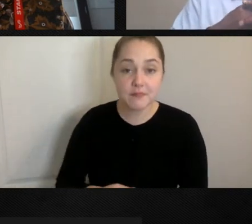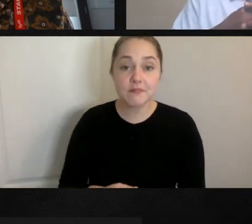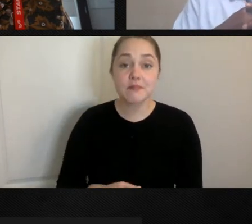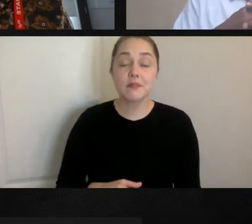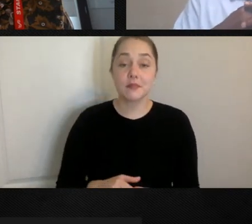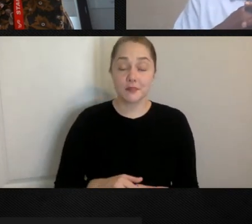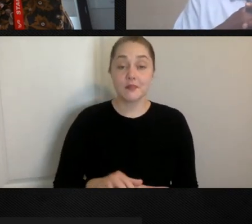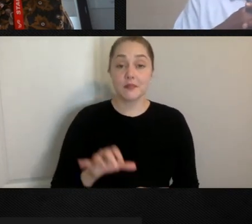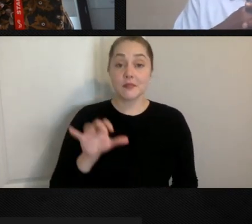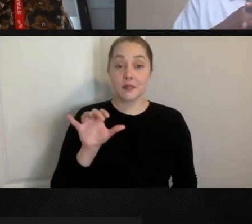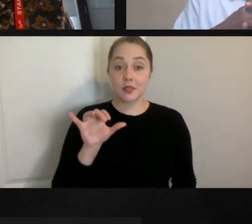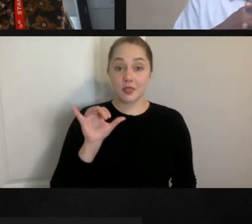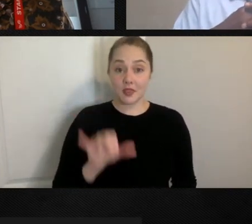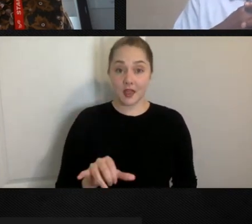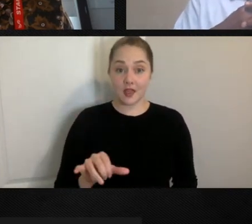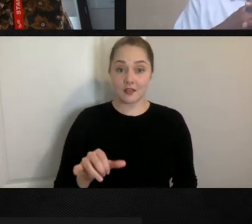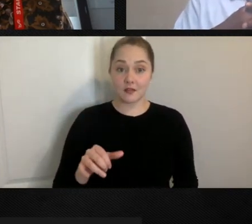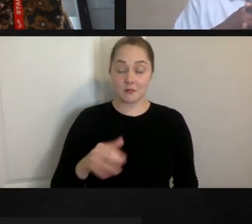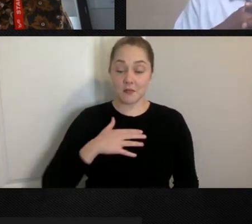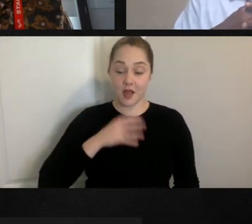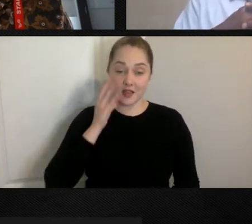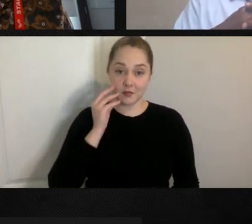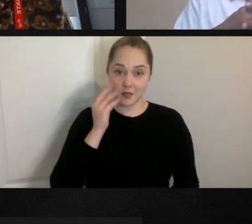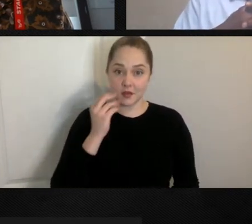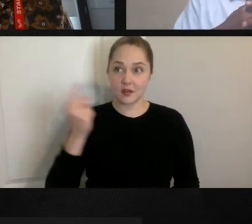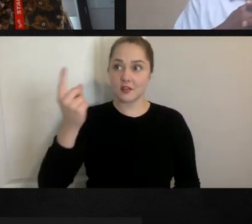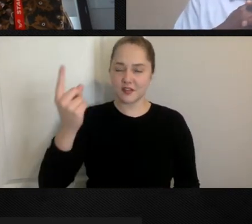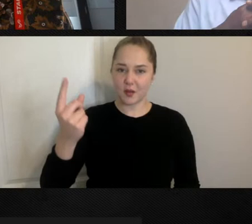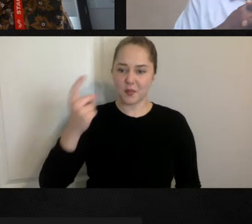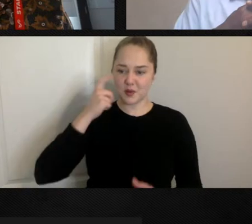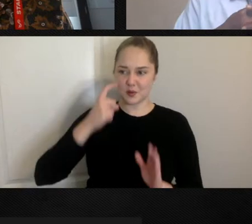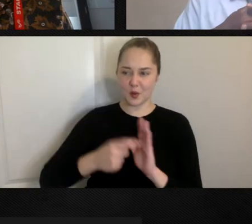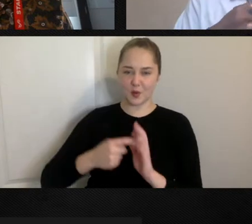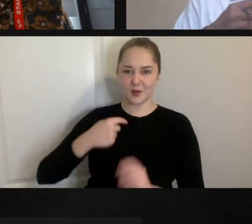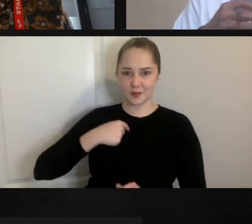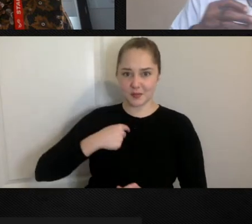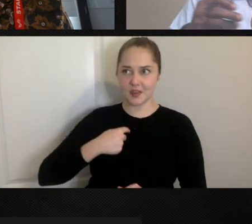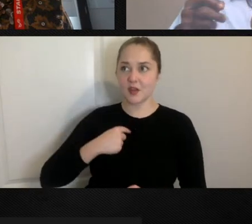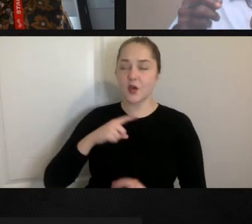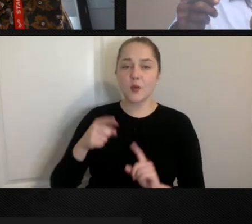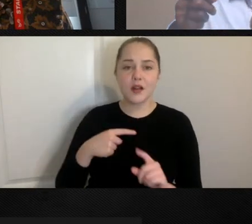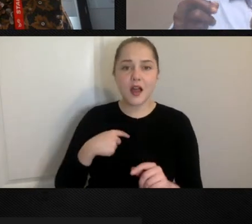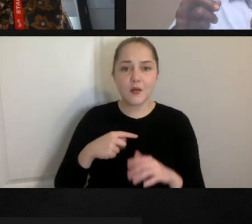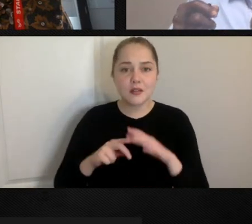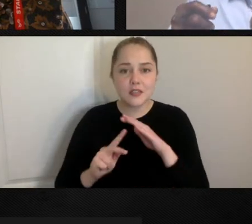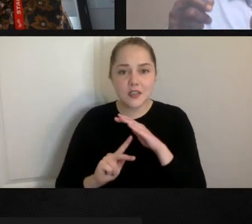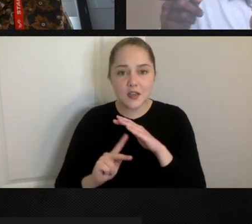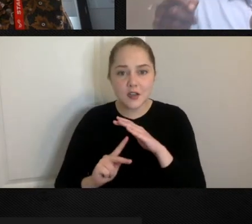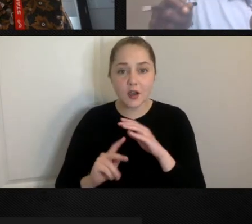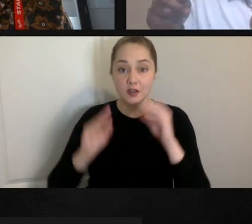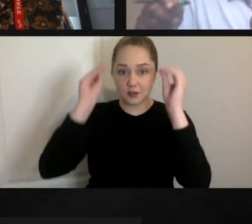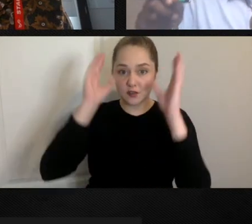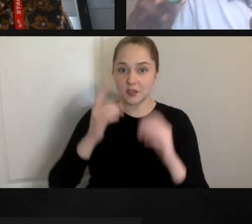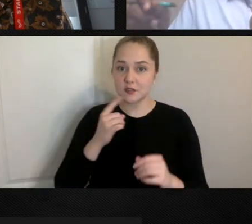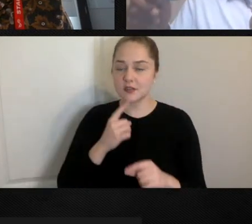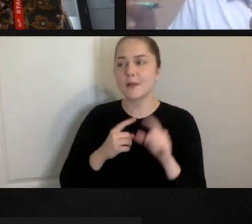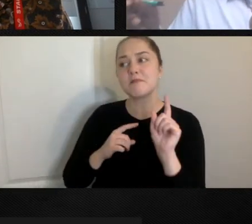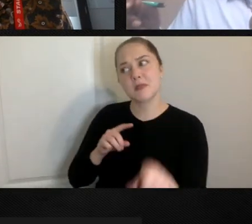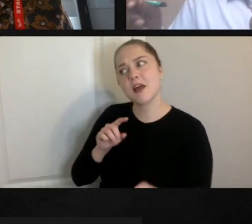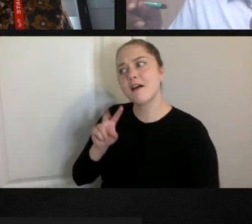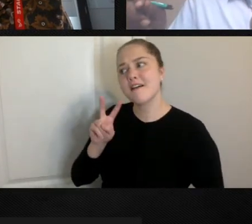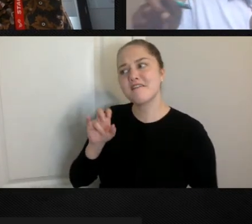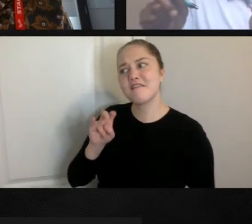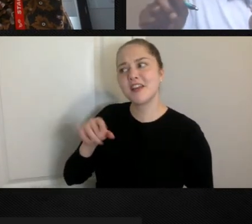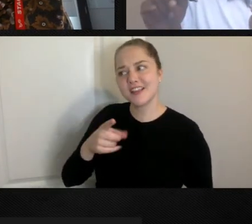benefit of, that somebody saw value. Even in kindergarten, the teacher told my mama, little Vinny has